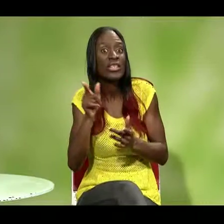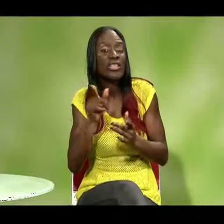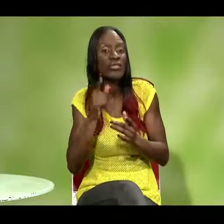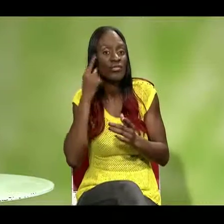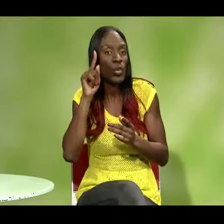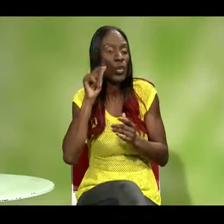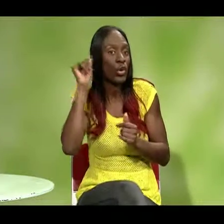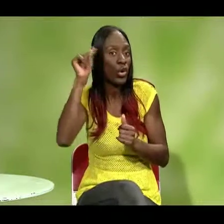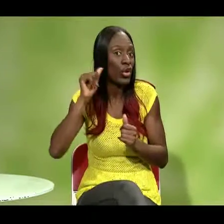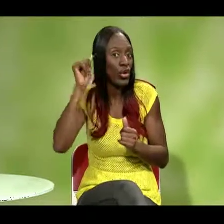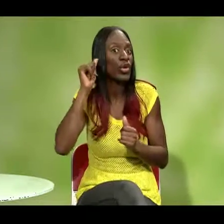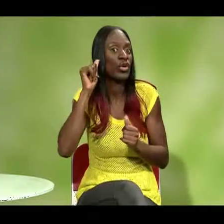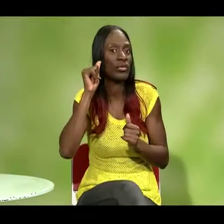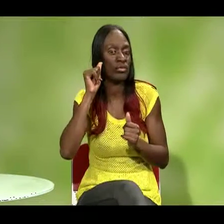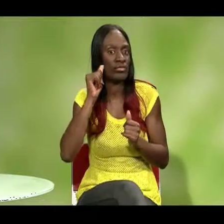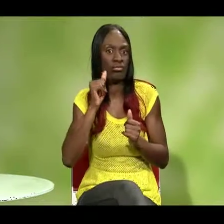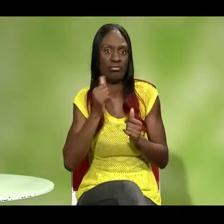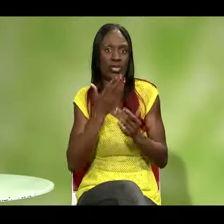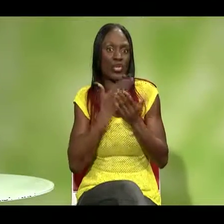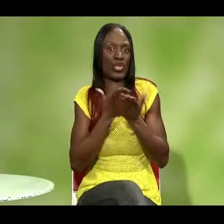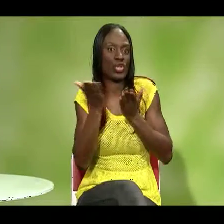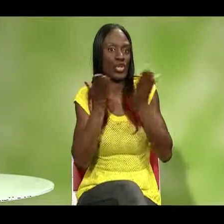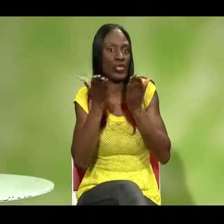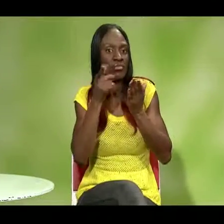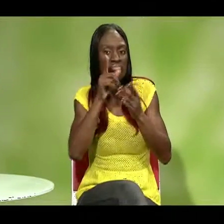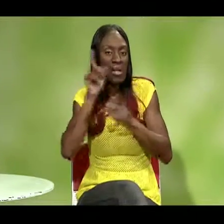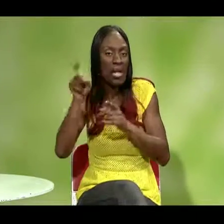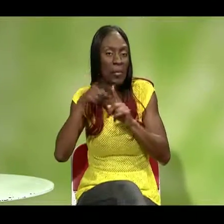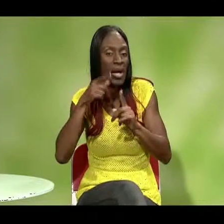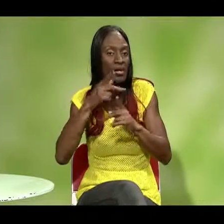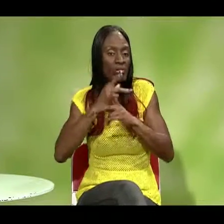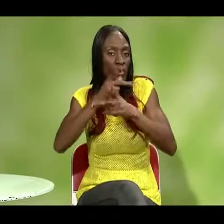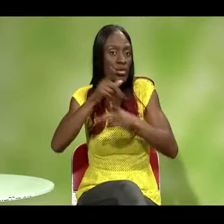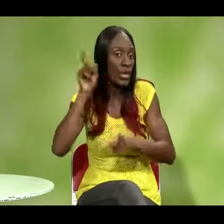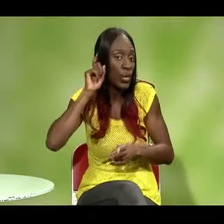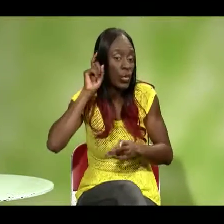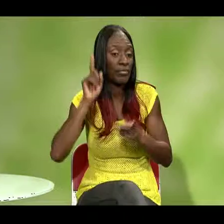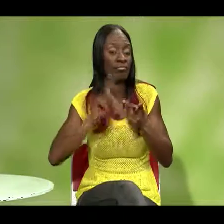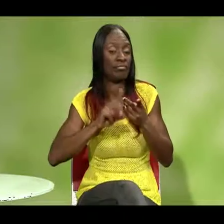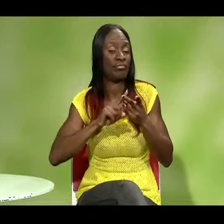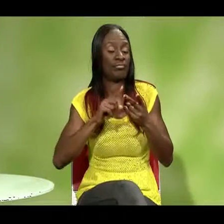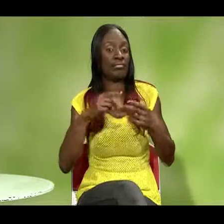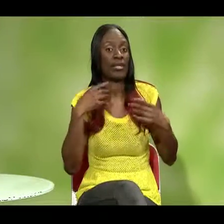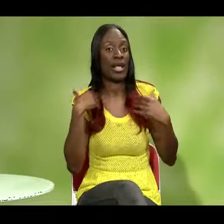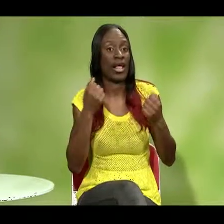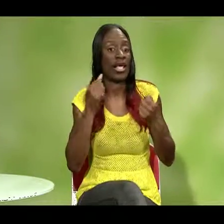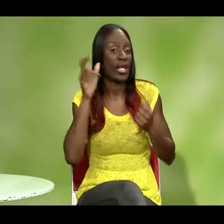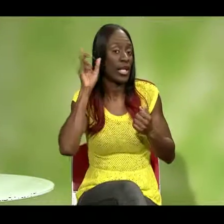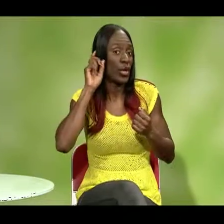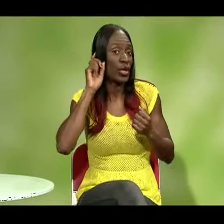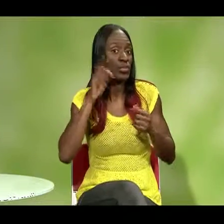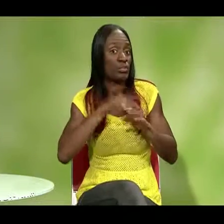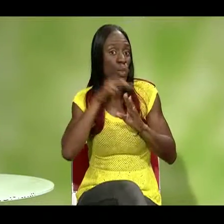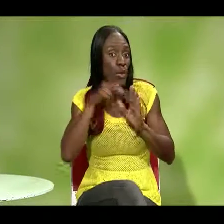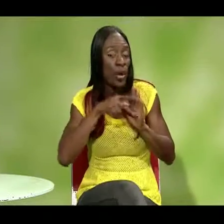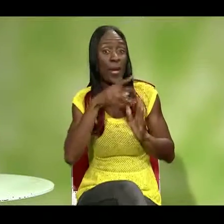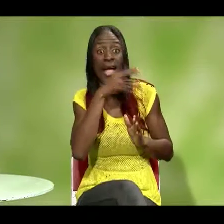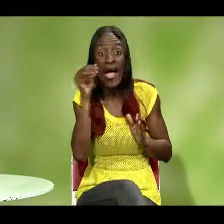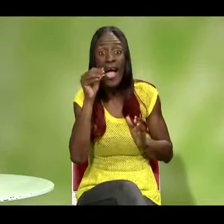And if you have any, you questions about audiology, I mean, it's a great service. You can, you know, if you have anything to do with your hearing,